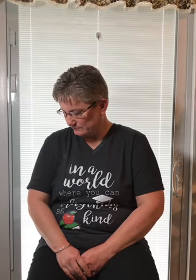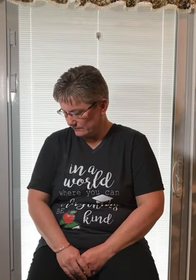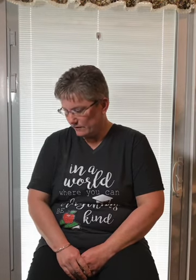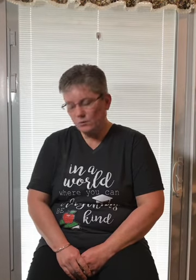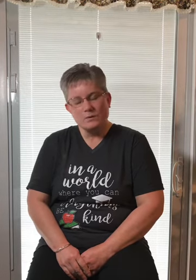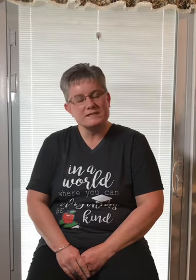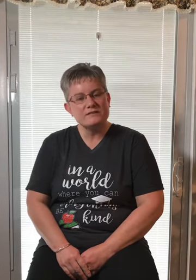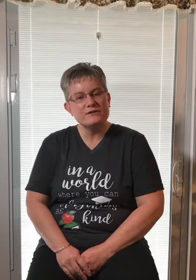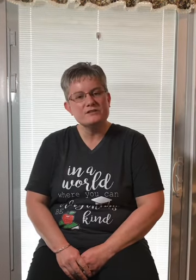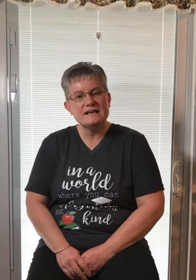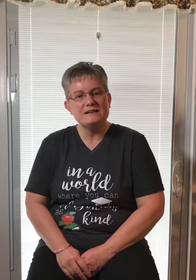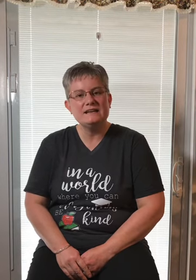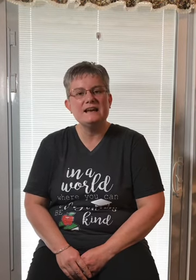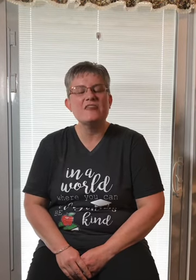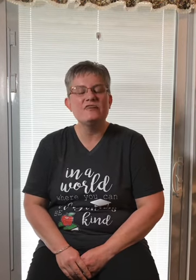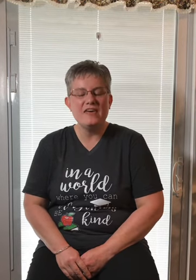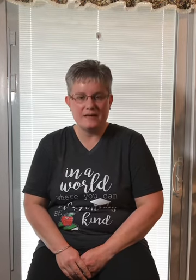What's the first sound in them?